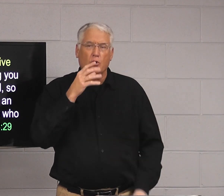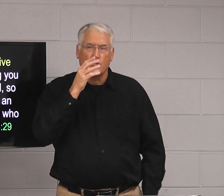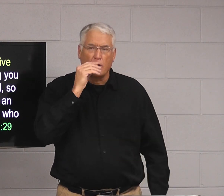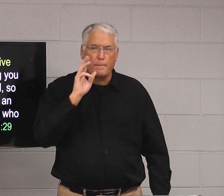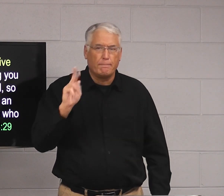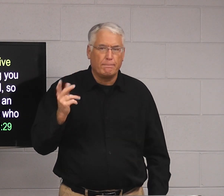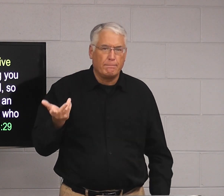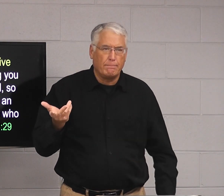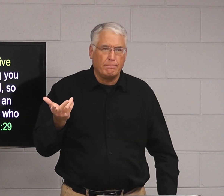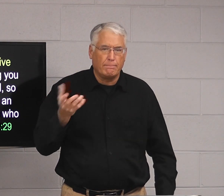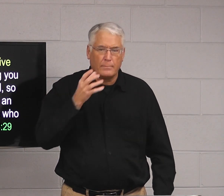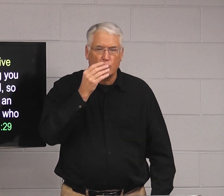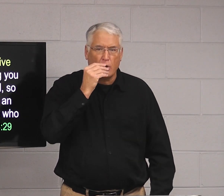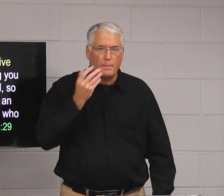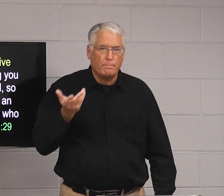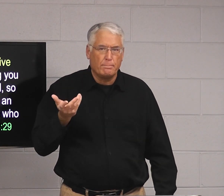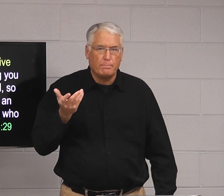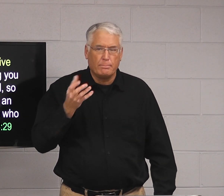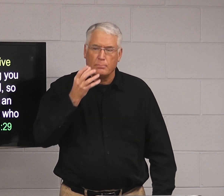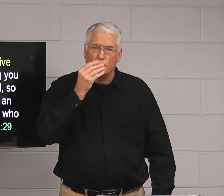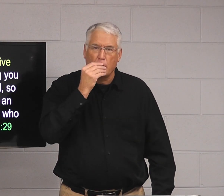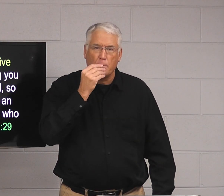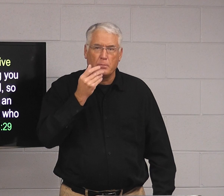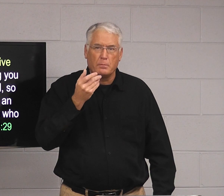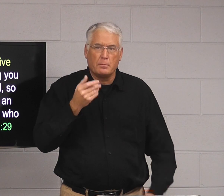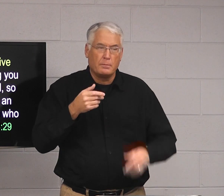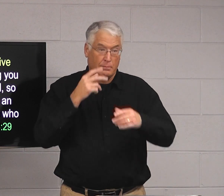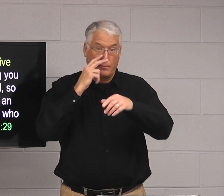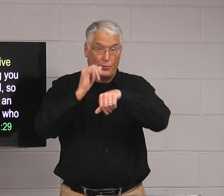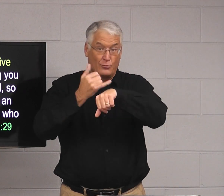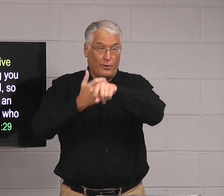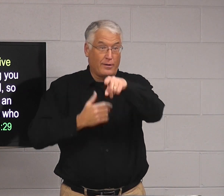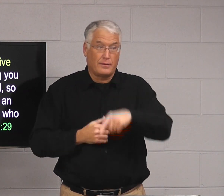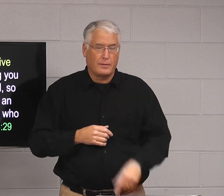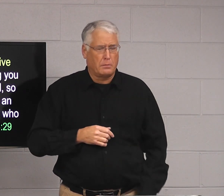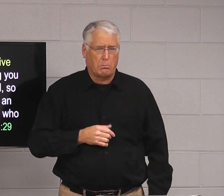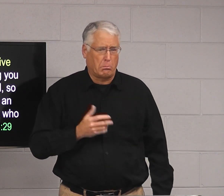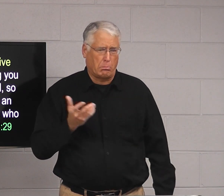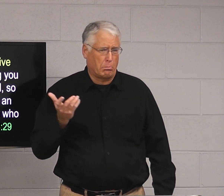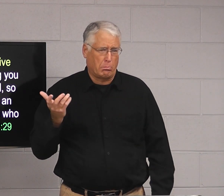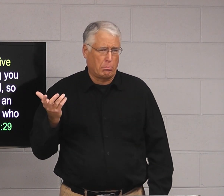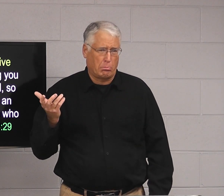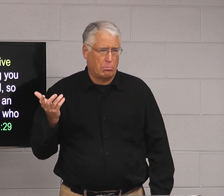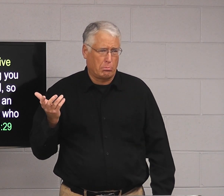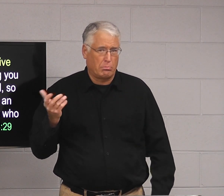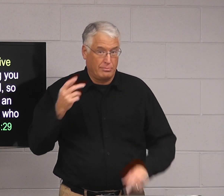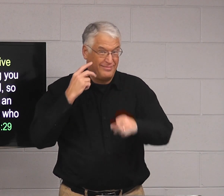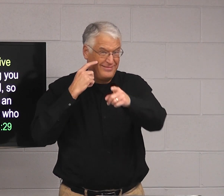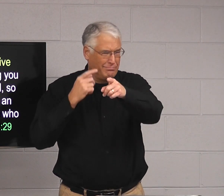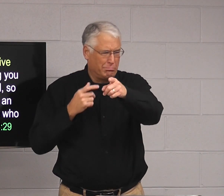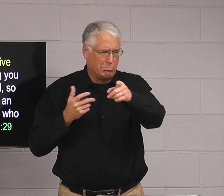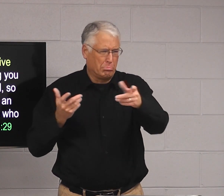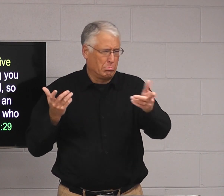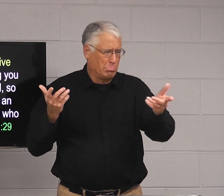What about shut up? When you tell somebody to shut up? Like Jonathan says no? That's not bad.